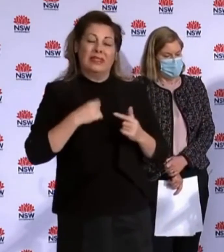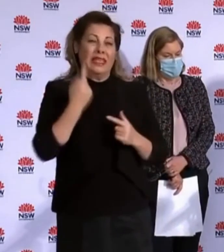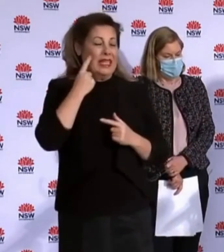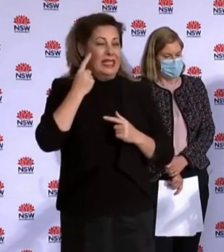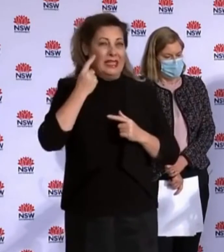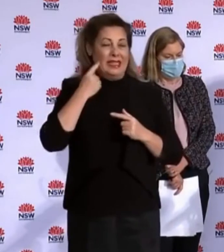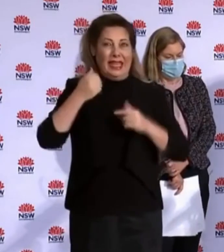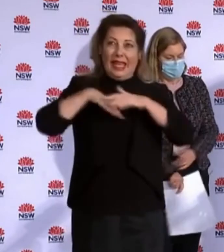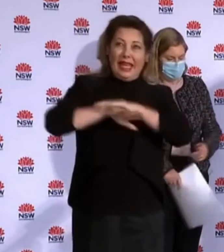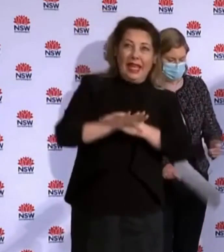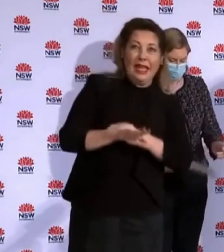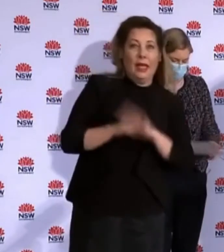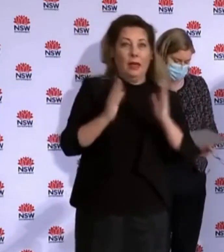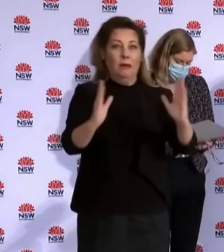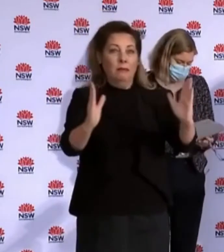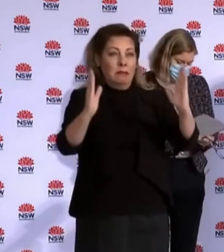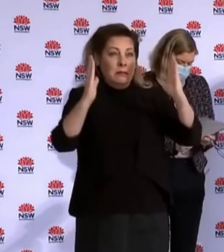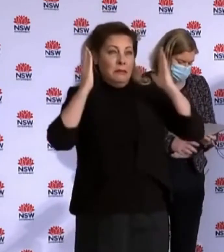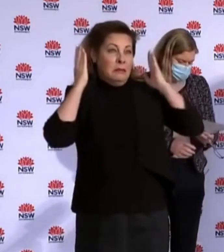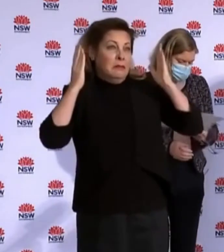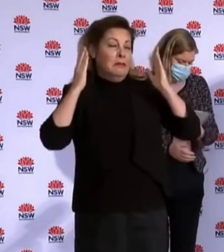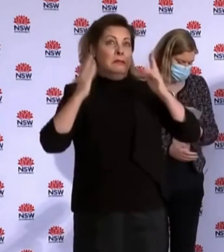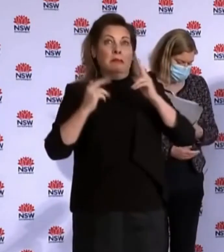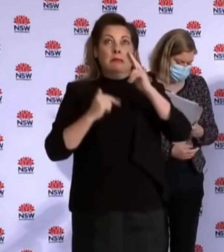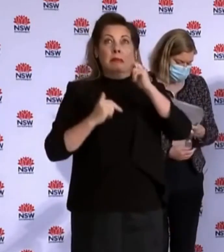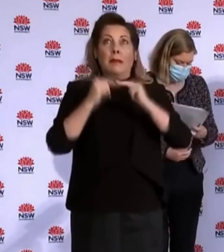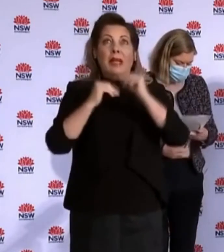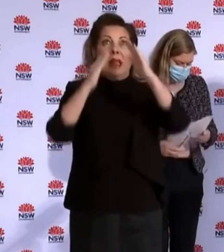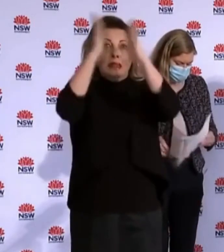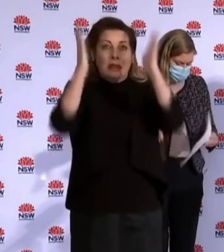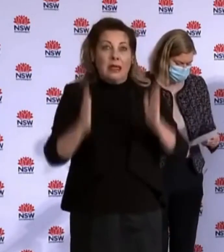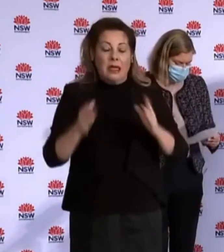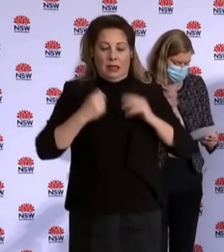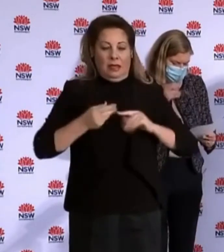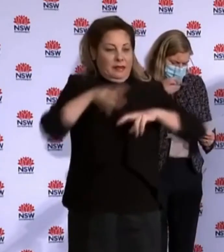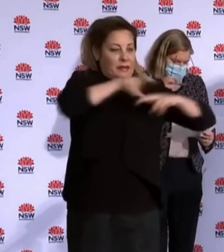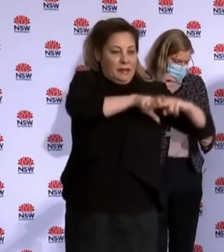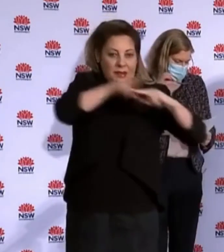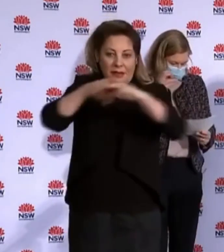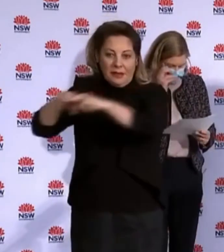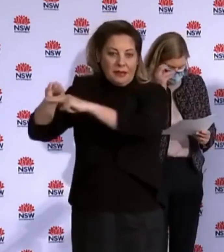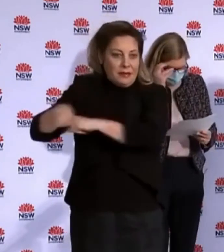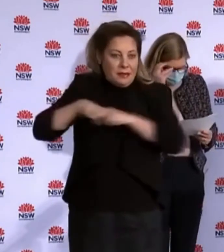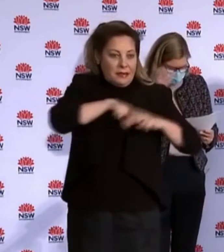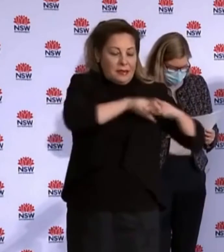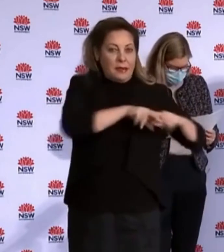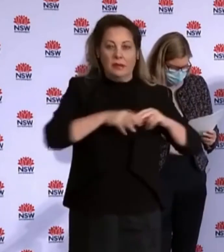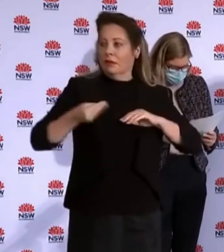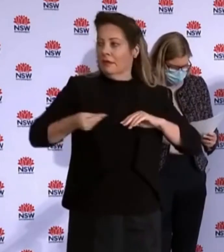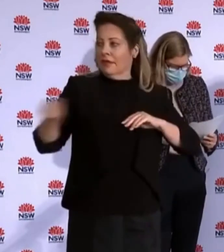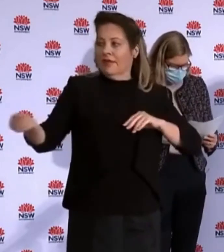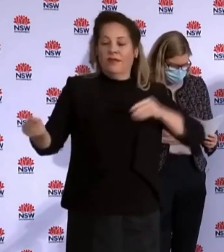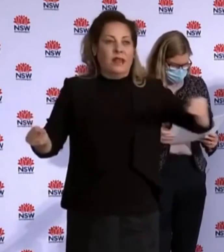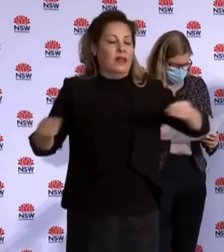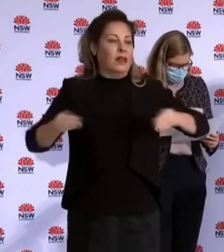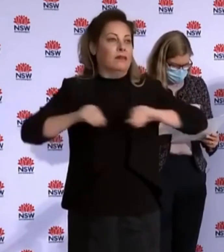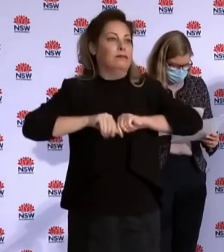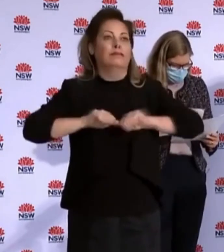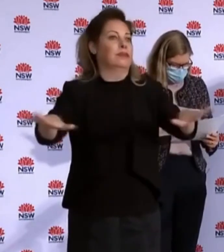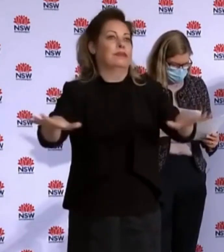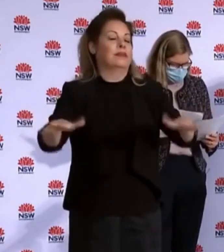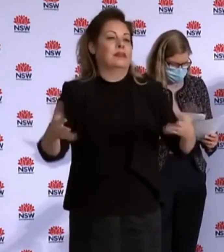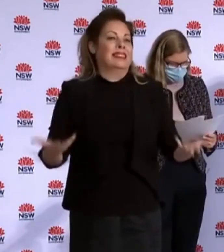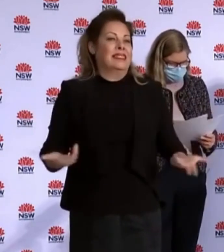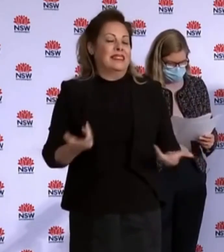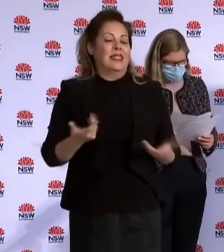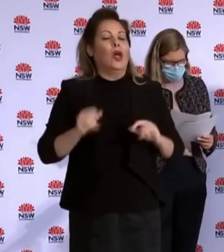to prevent any what we call superseding events. We want to prevent any opportunity where someone with the virus turns up and spreads it